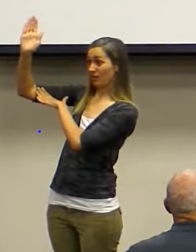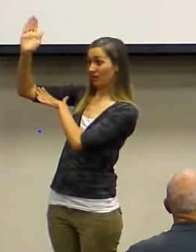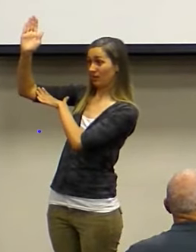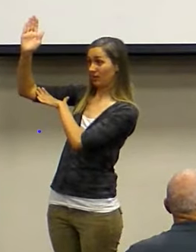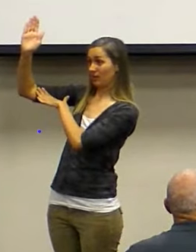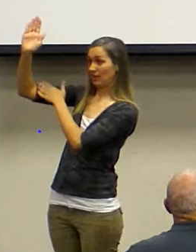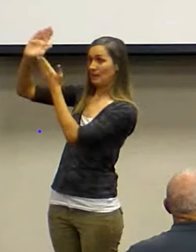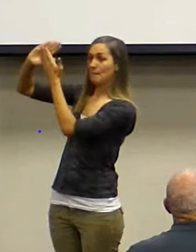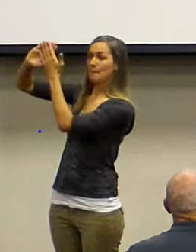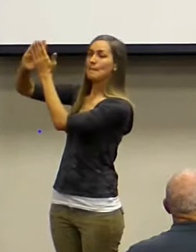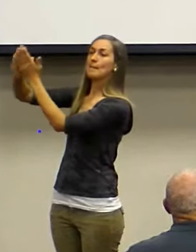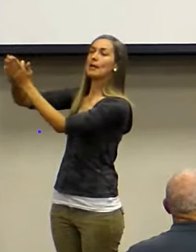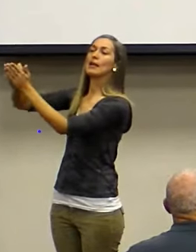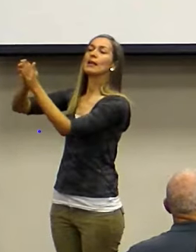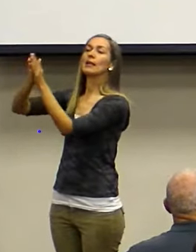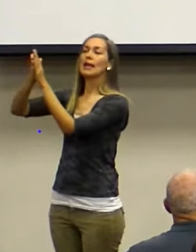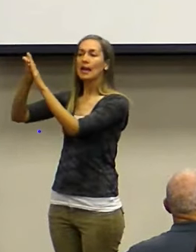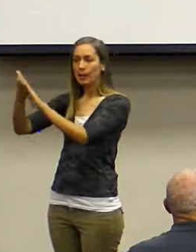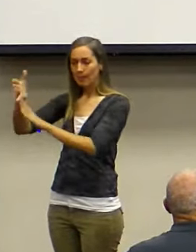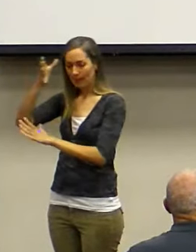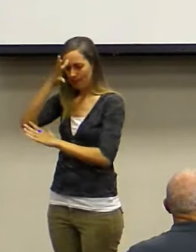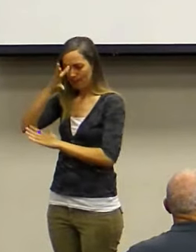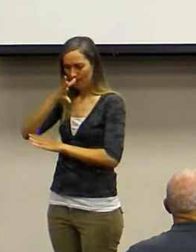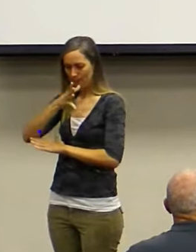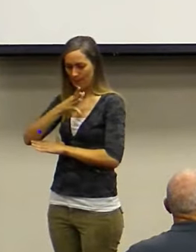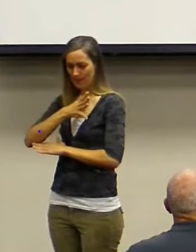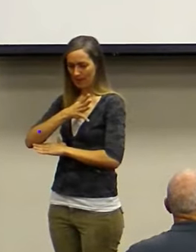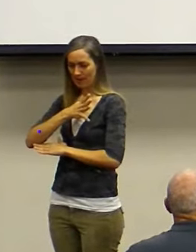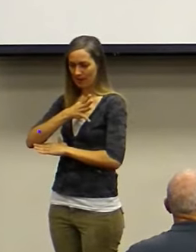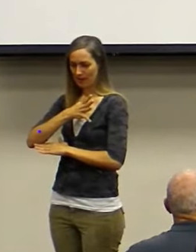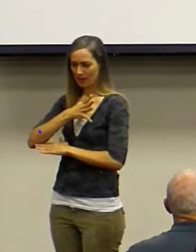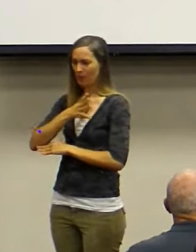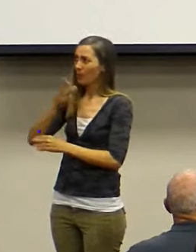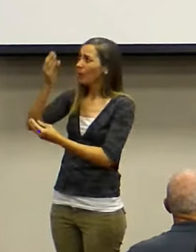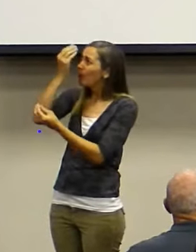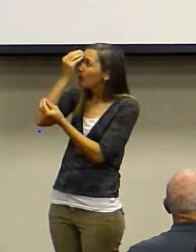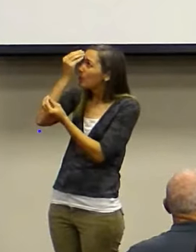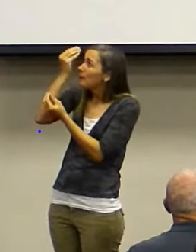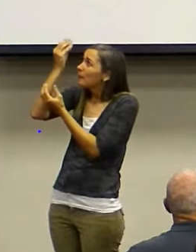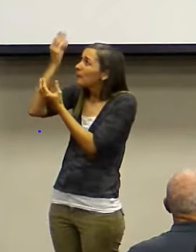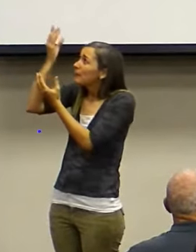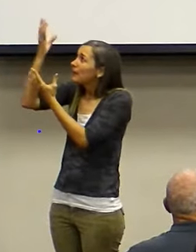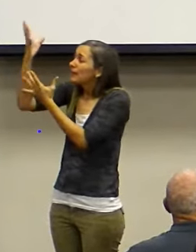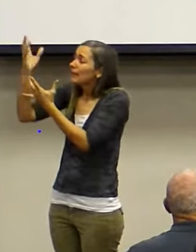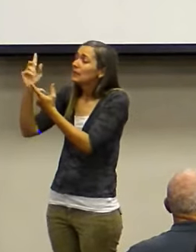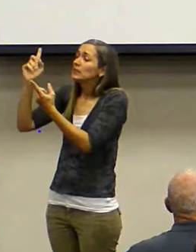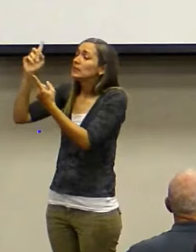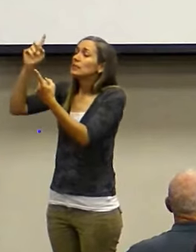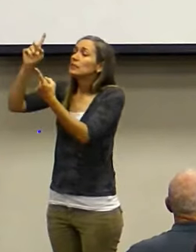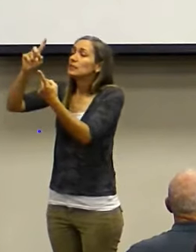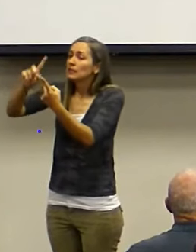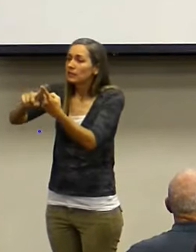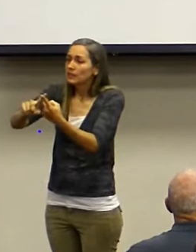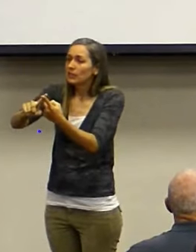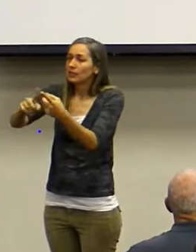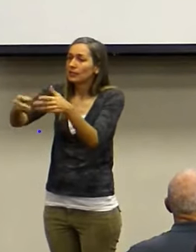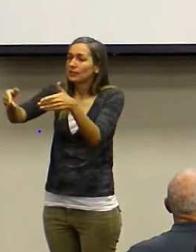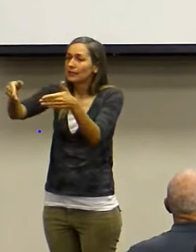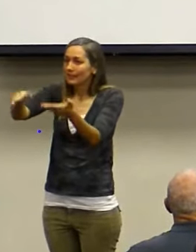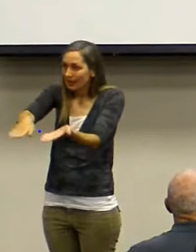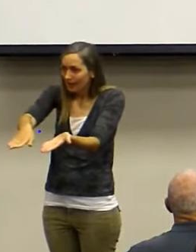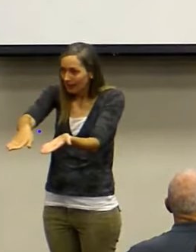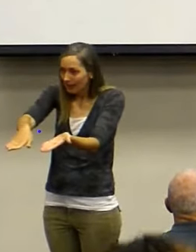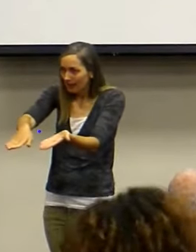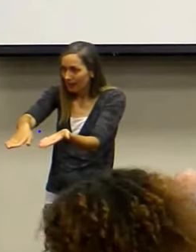He became man. He was obedience, even to death. Yes,